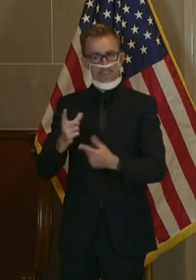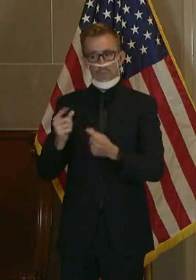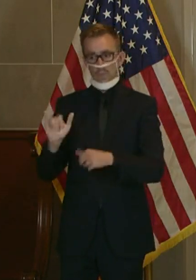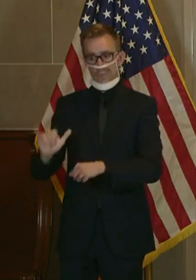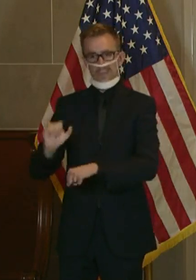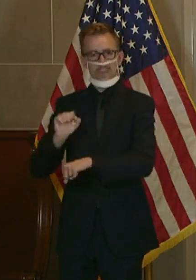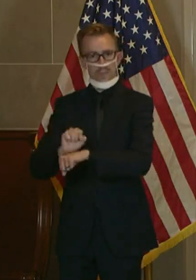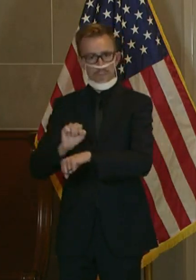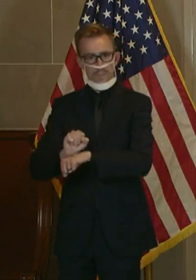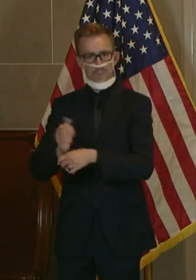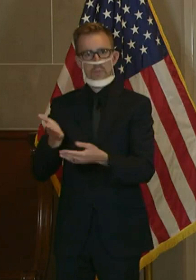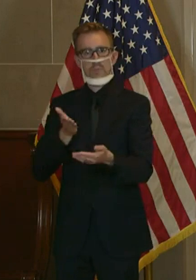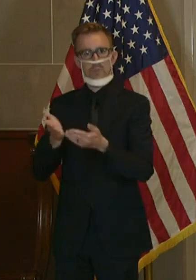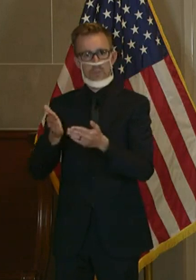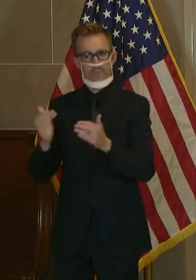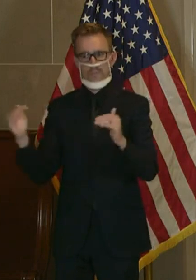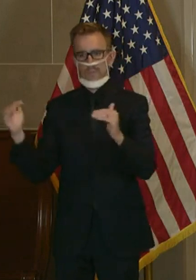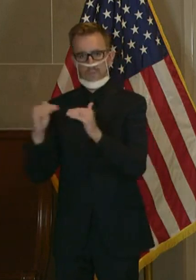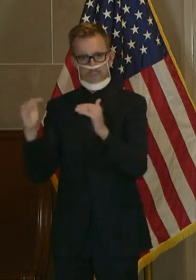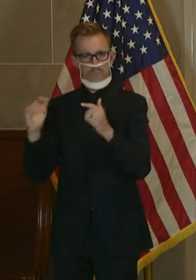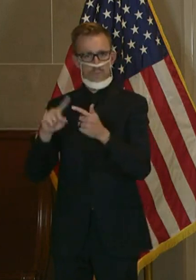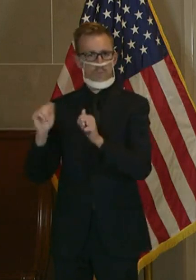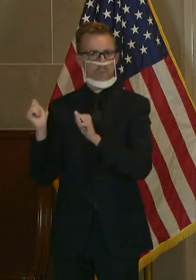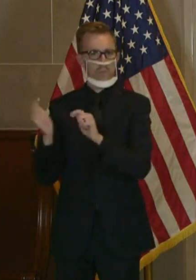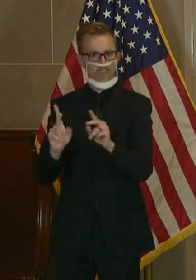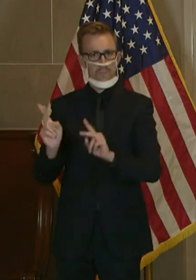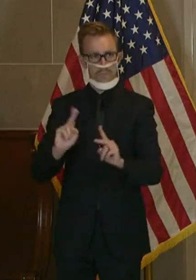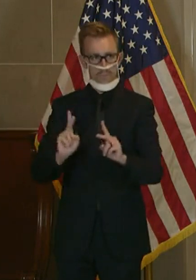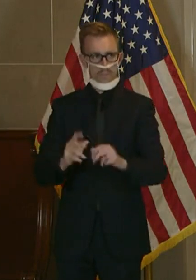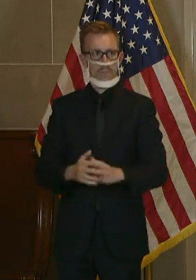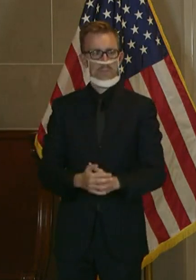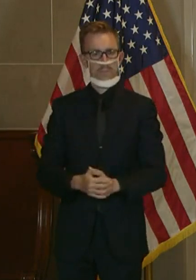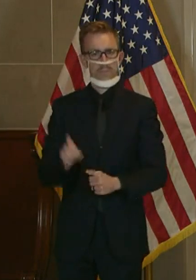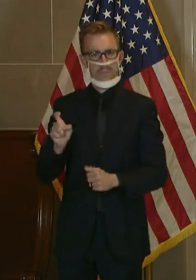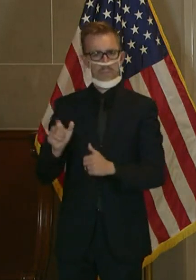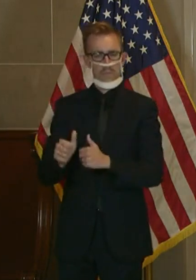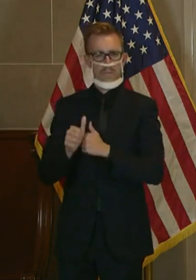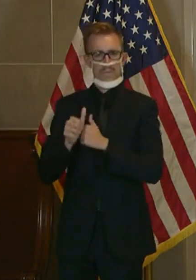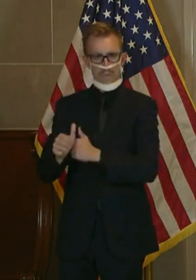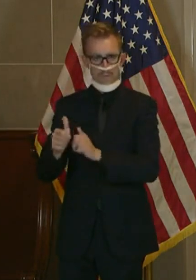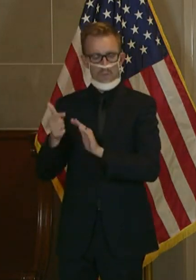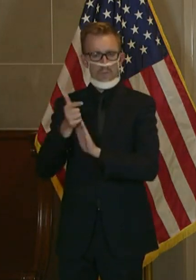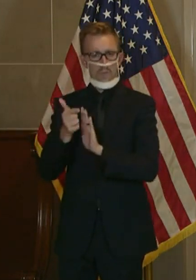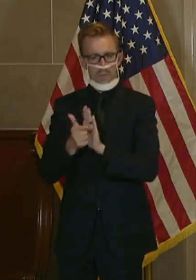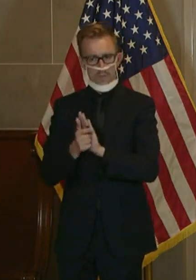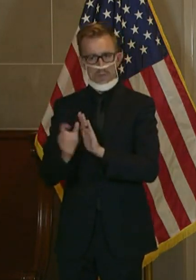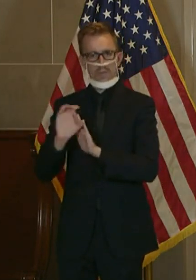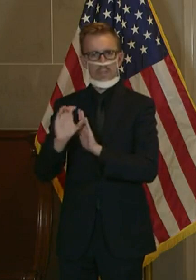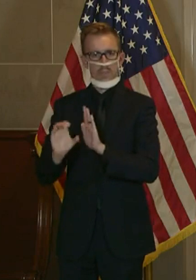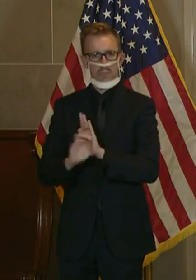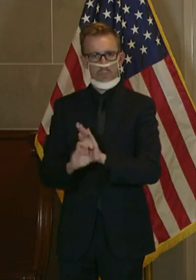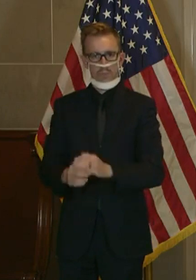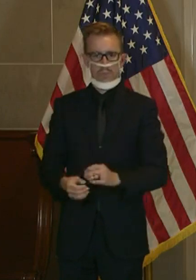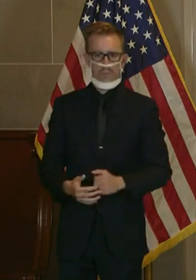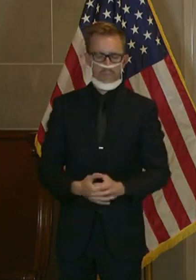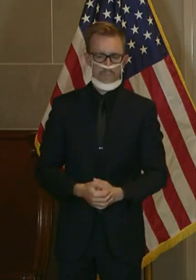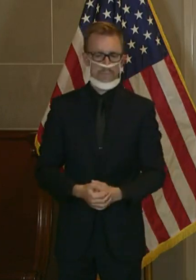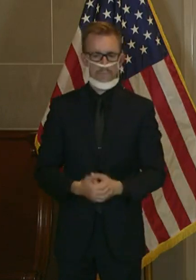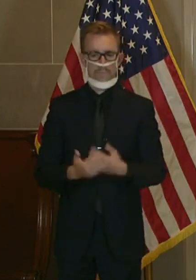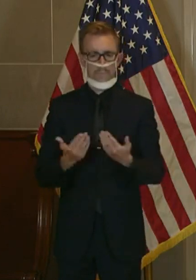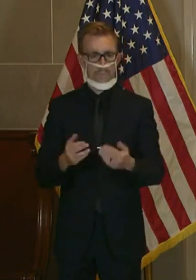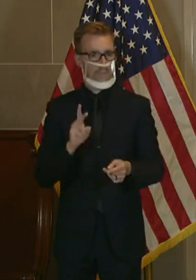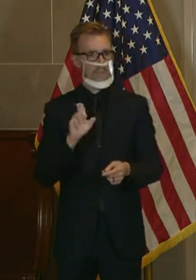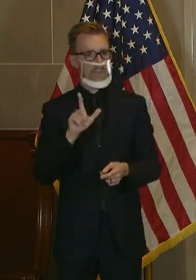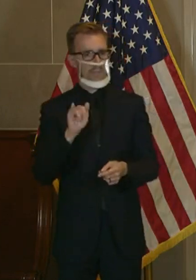you need to serve justice equally for all, and you need to abide by the laws and the Constitution. So with that,